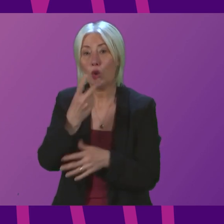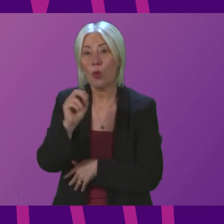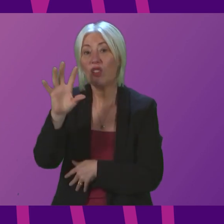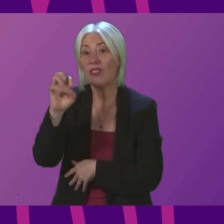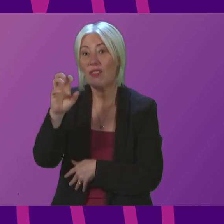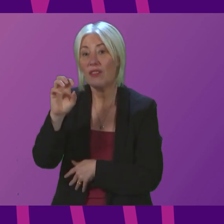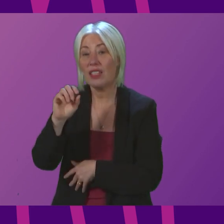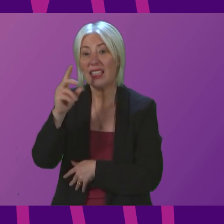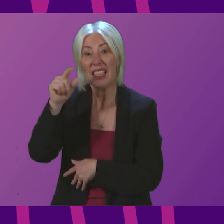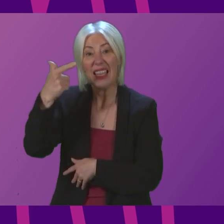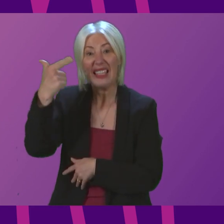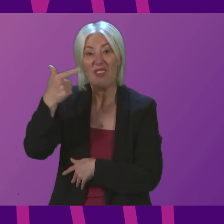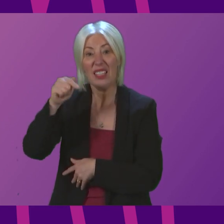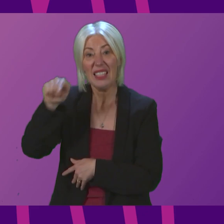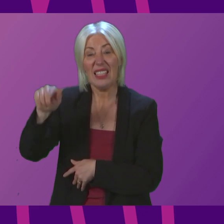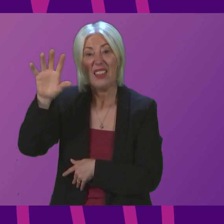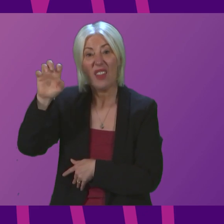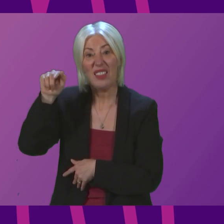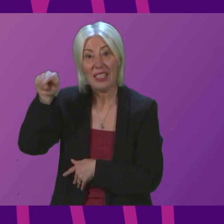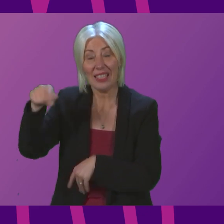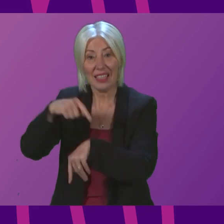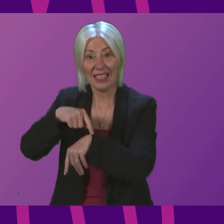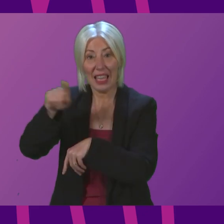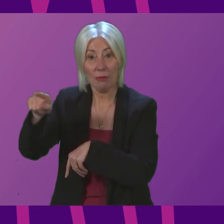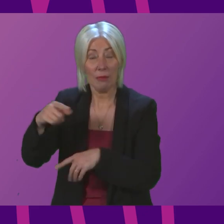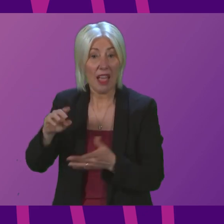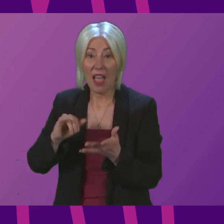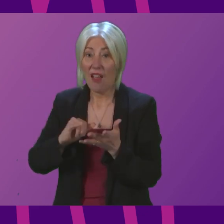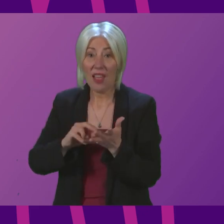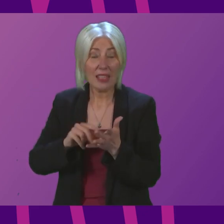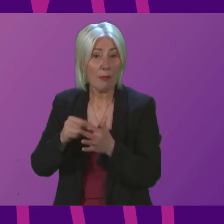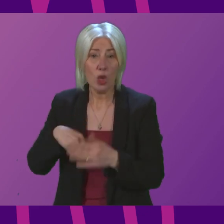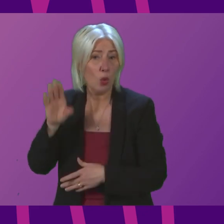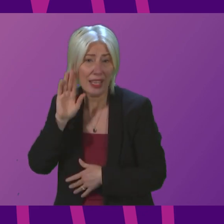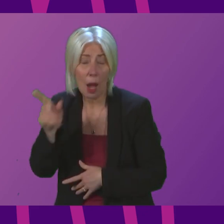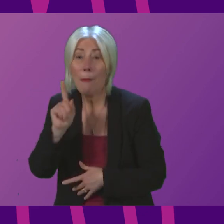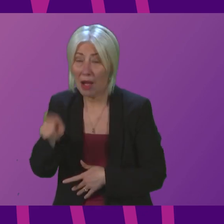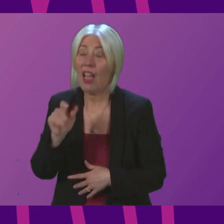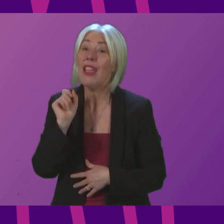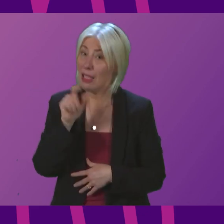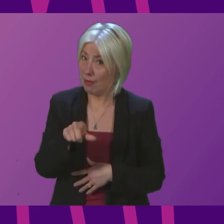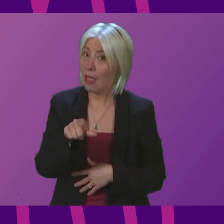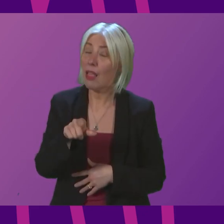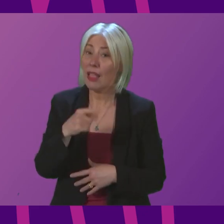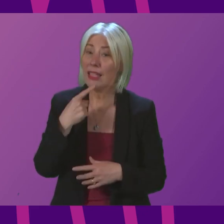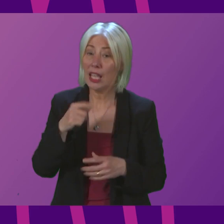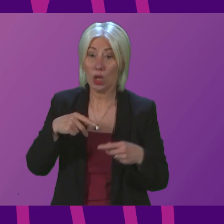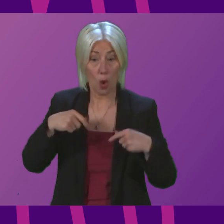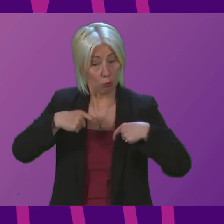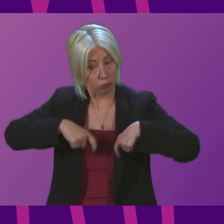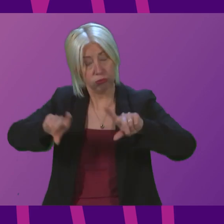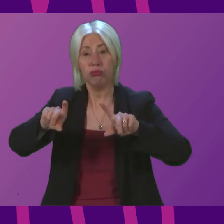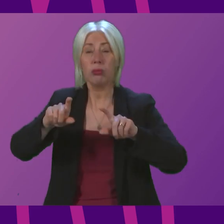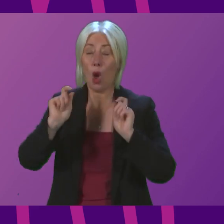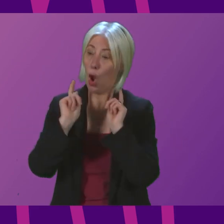at 17.15. So if SNP members don't want to hear this, the email was sent that the way to award was clear